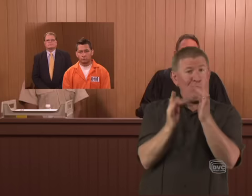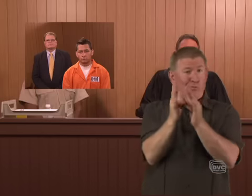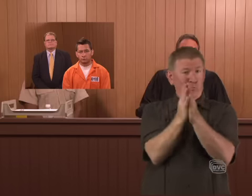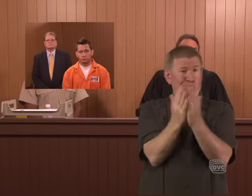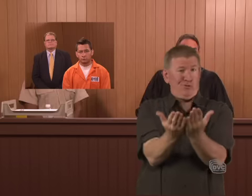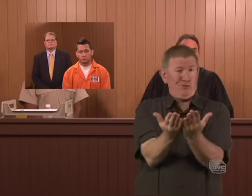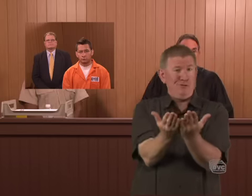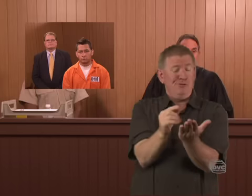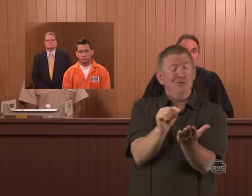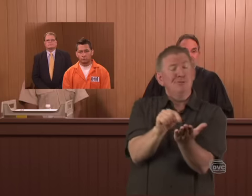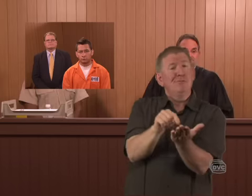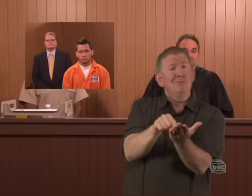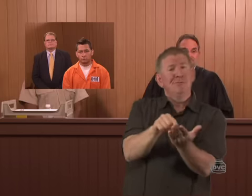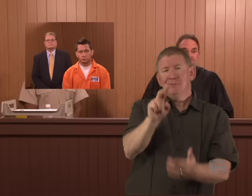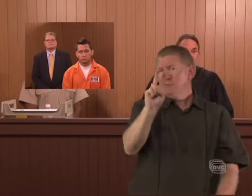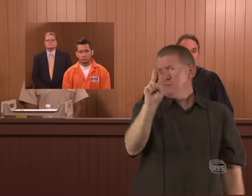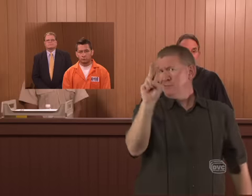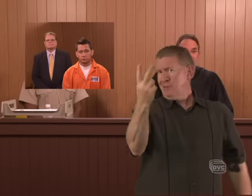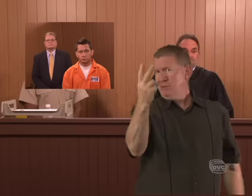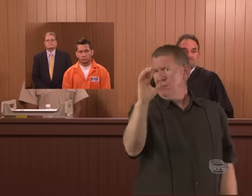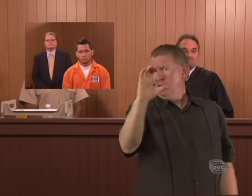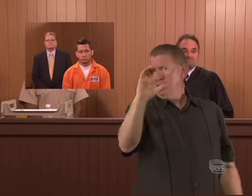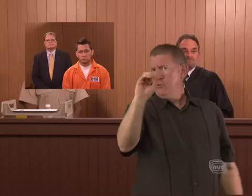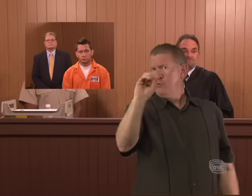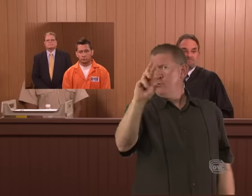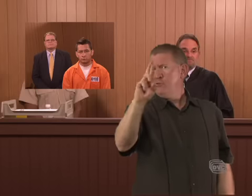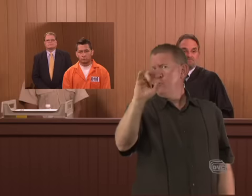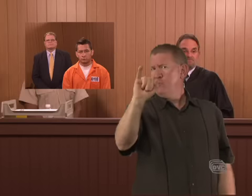Now, in the Bible, in the book of 2 Corinthians,